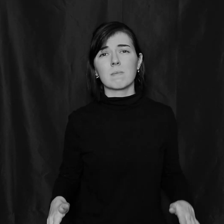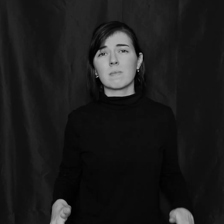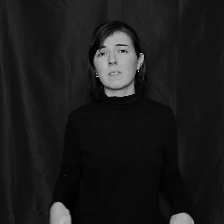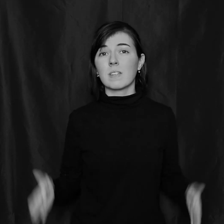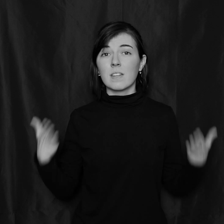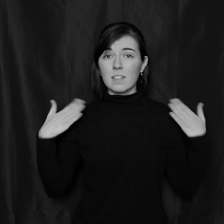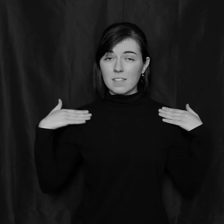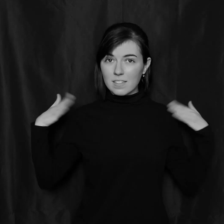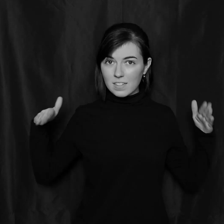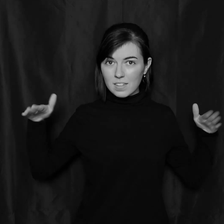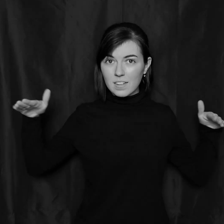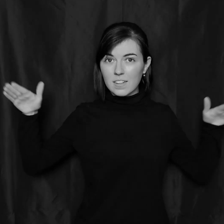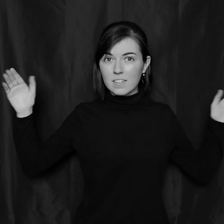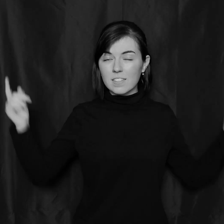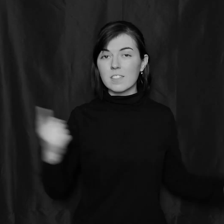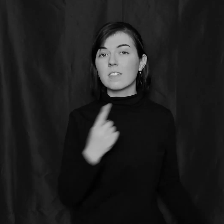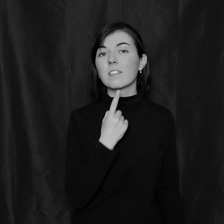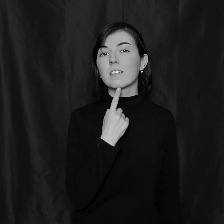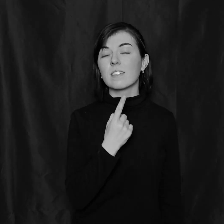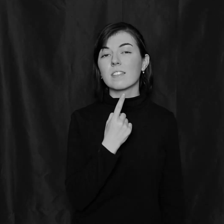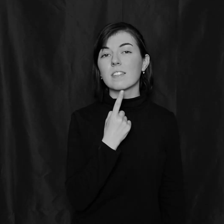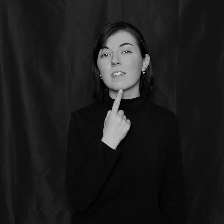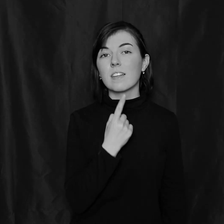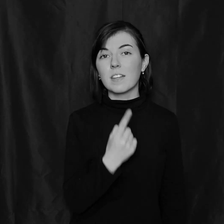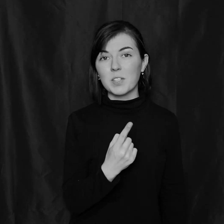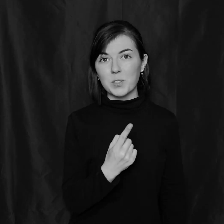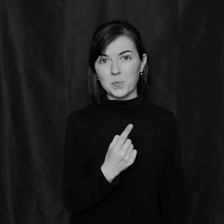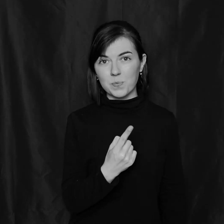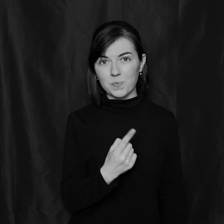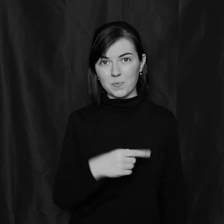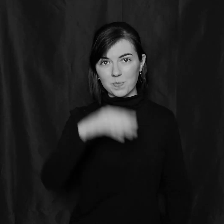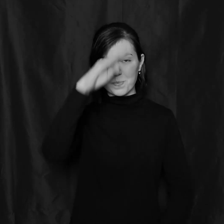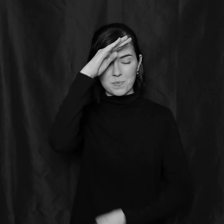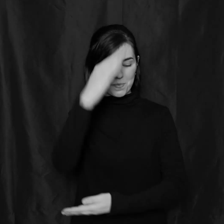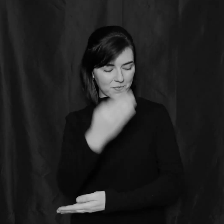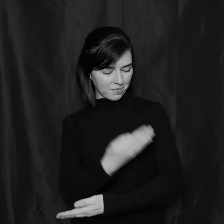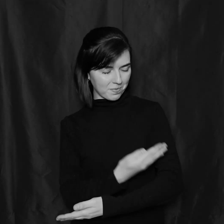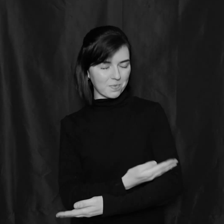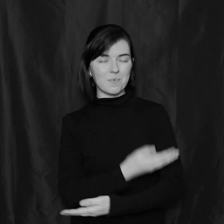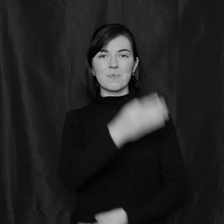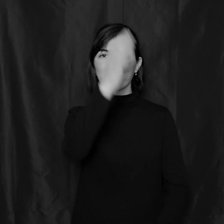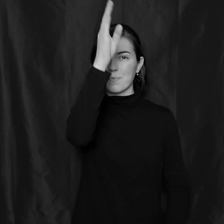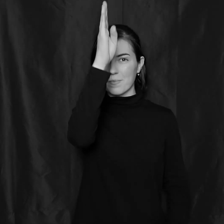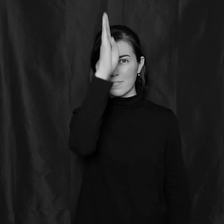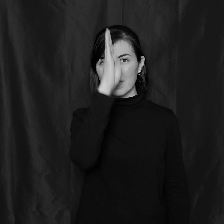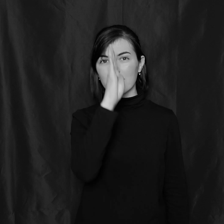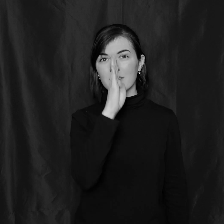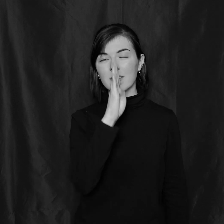The Son of God, the angel said,